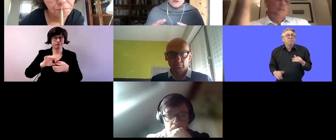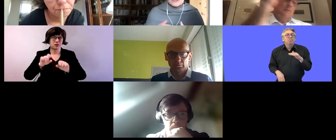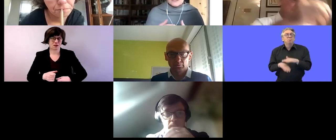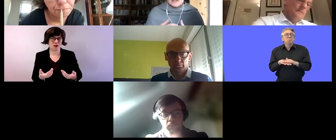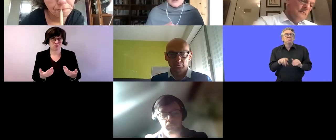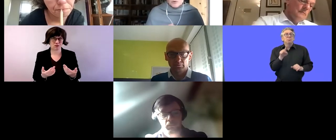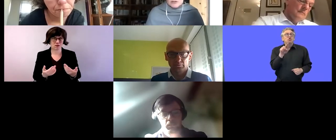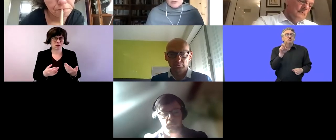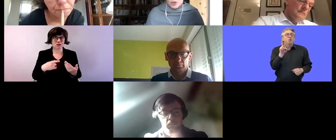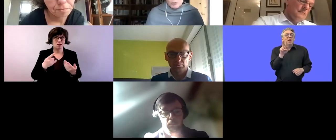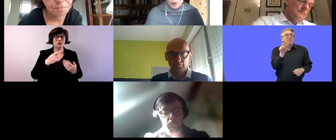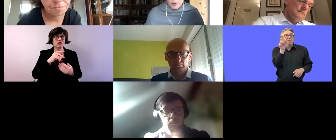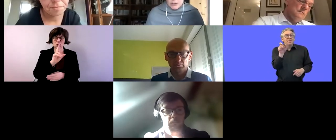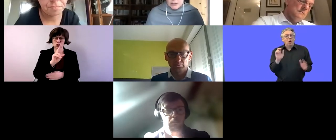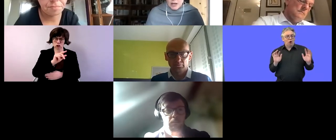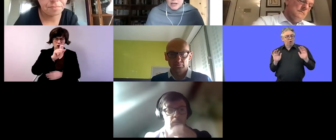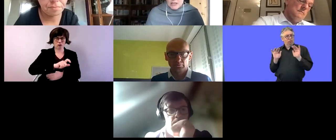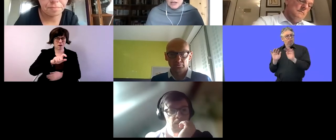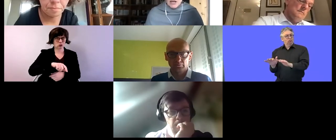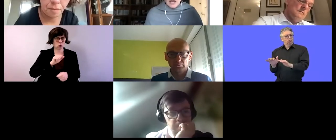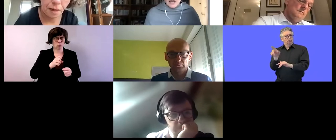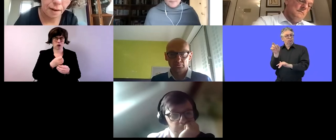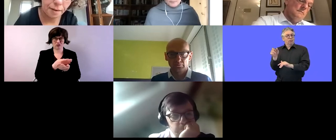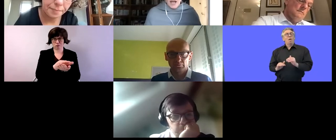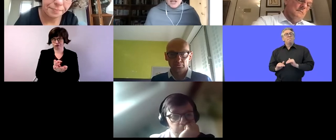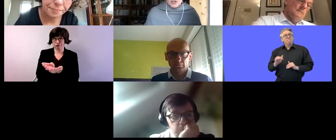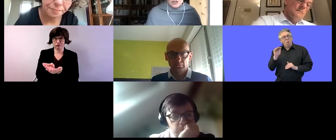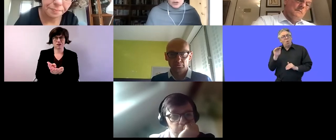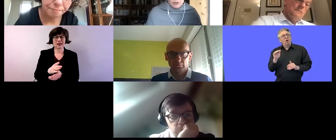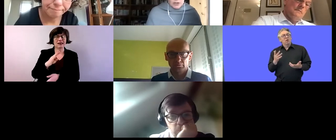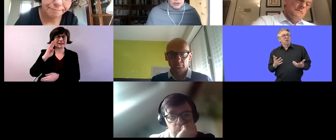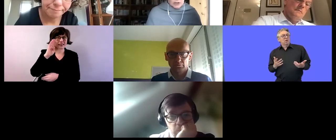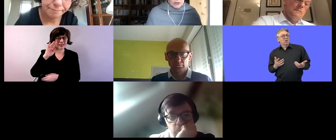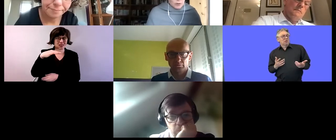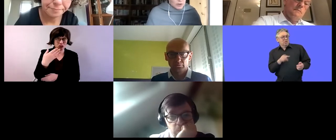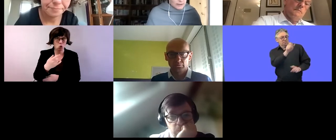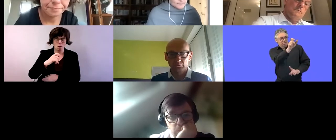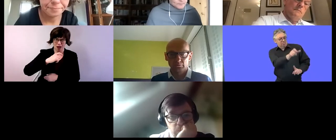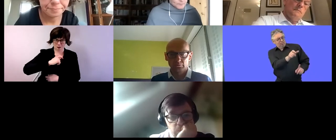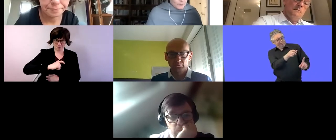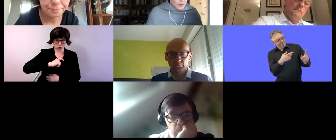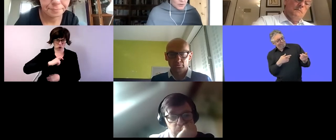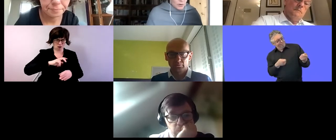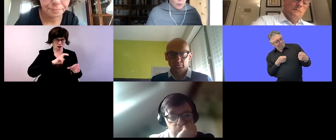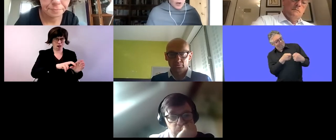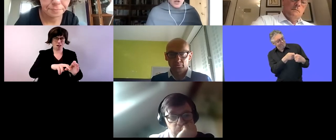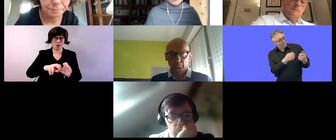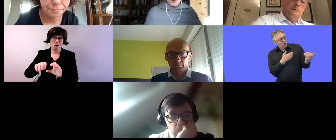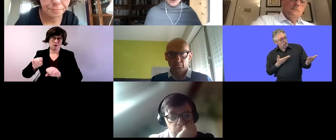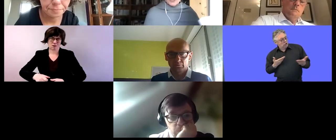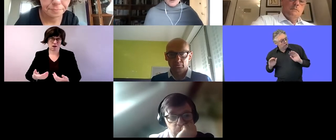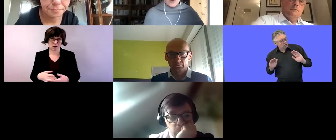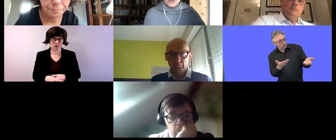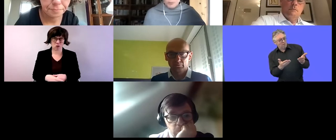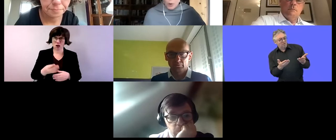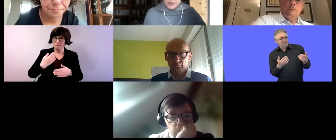the services and the supports can be much more personalized um and integrated in the community so there